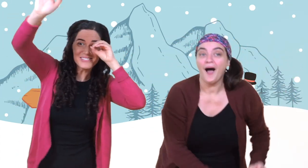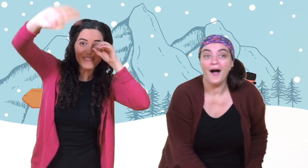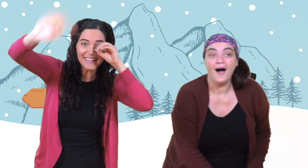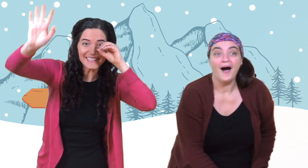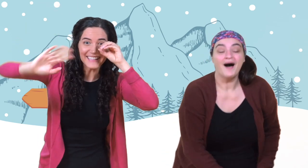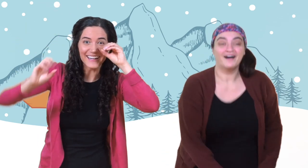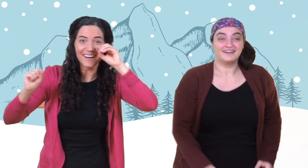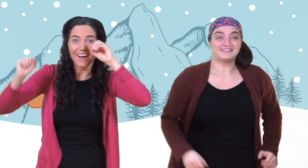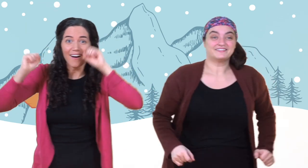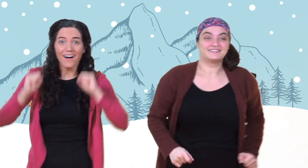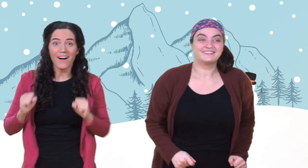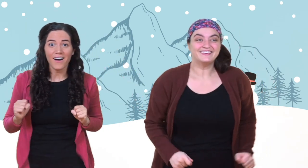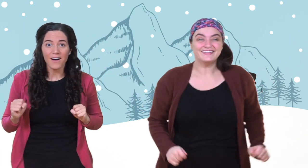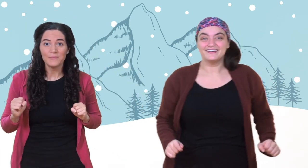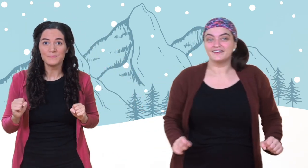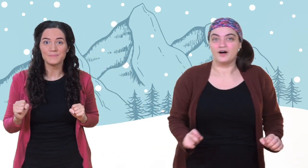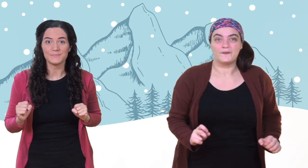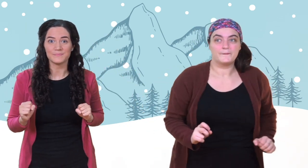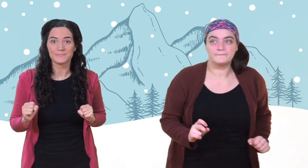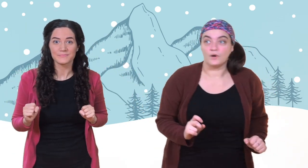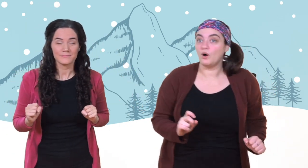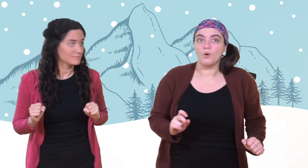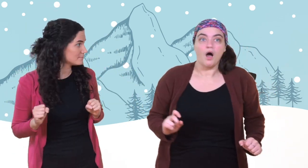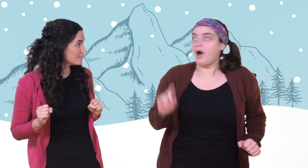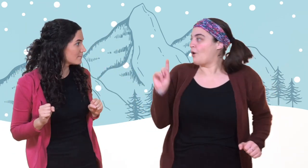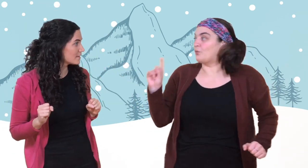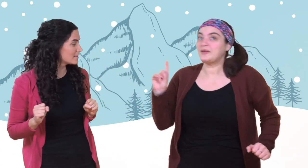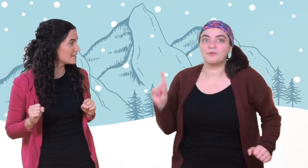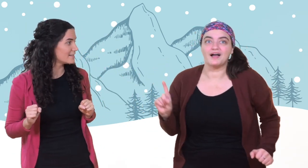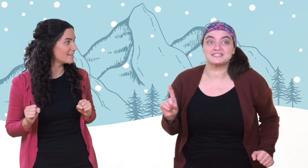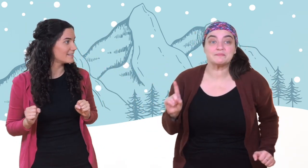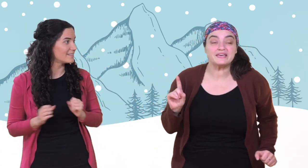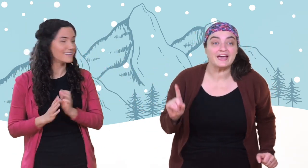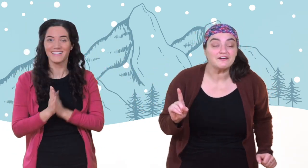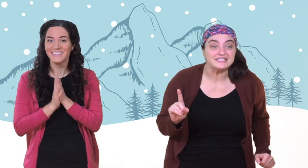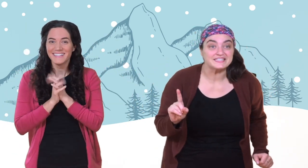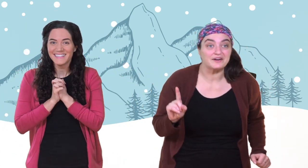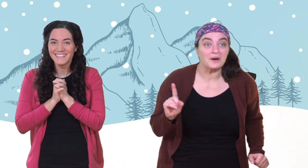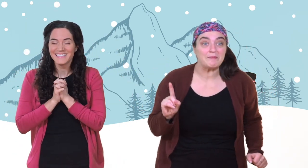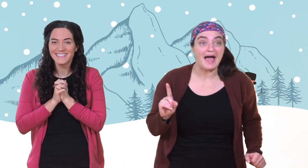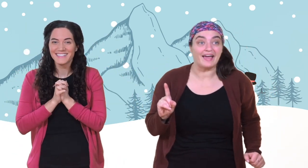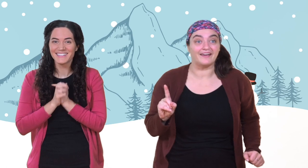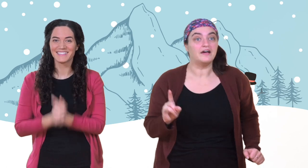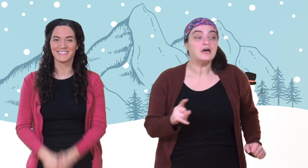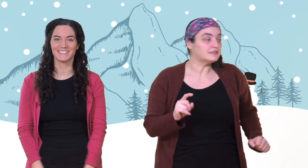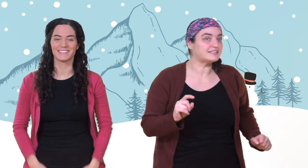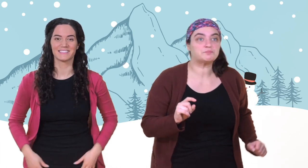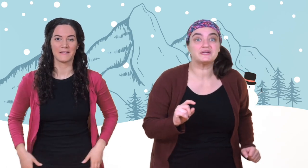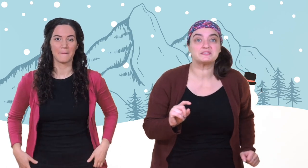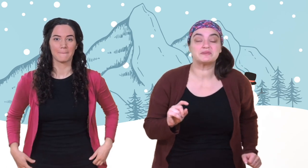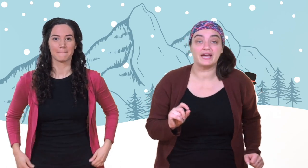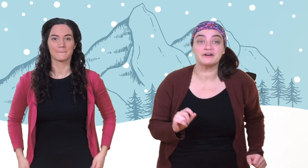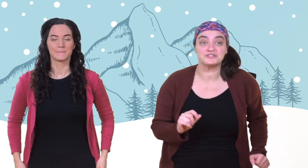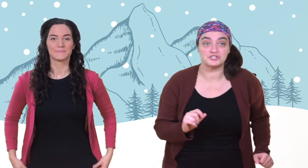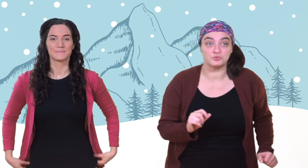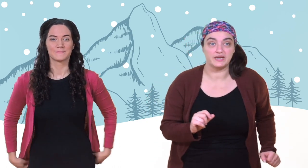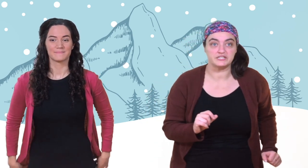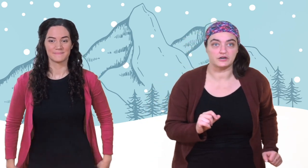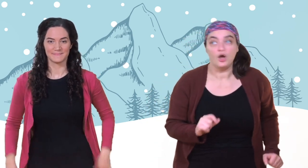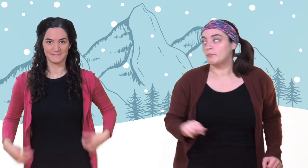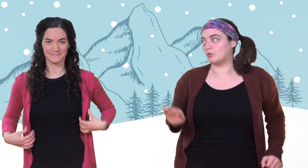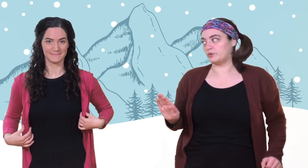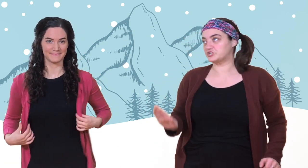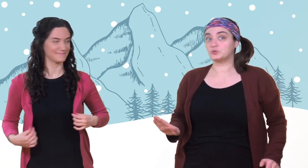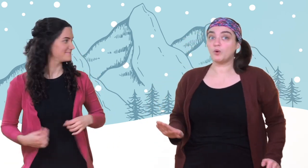There's the reindeer! Hmm. Oh! We brought some carrots in our bag. Let's bring some carrots to the